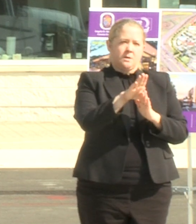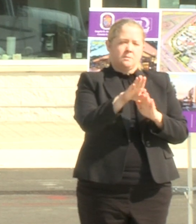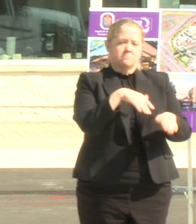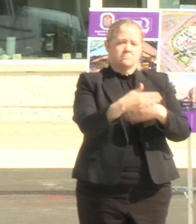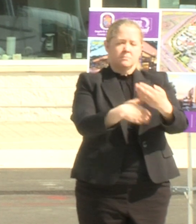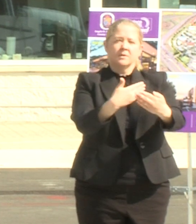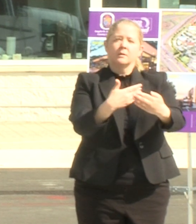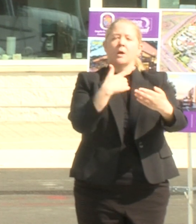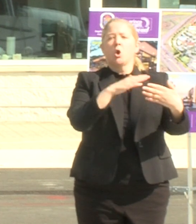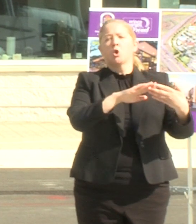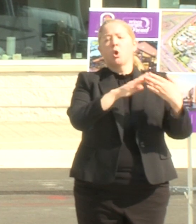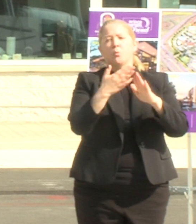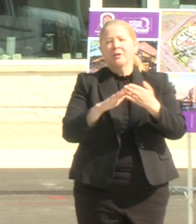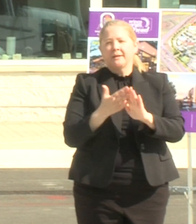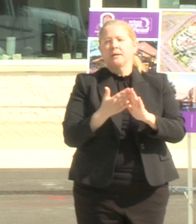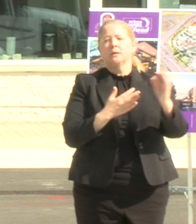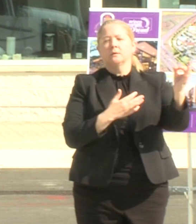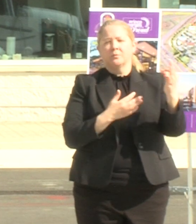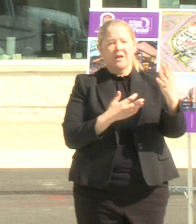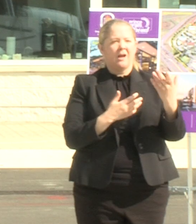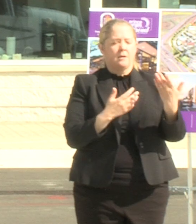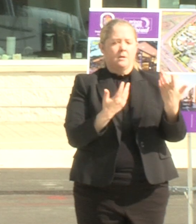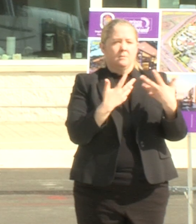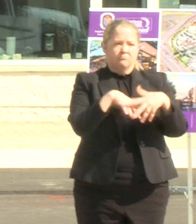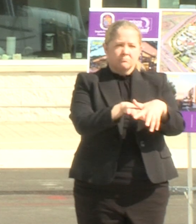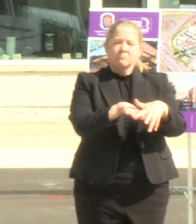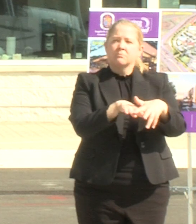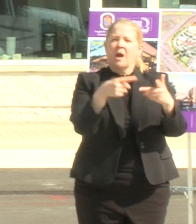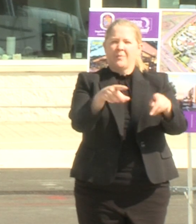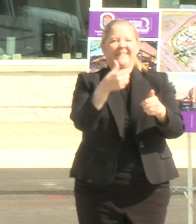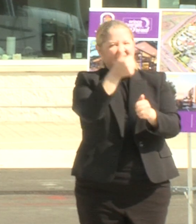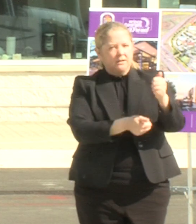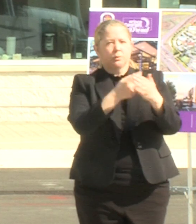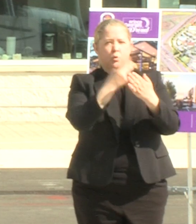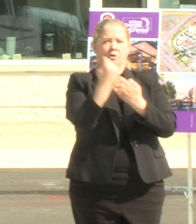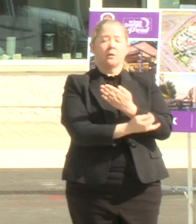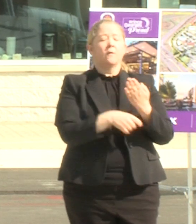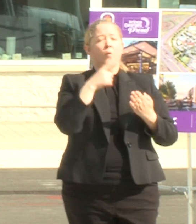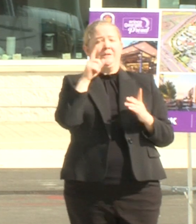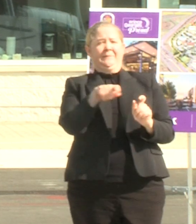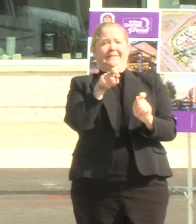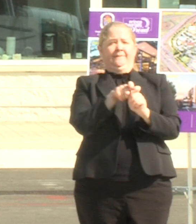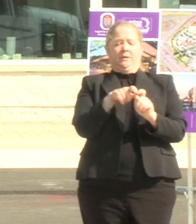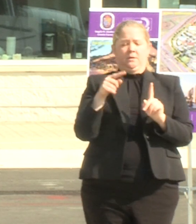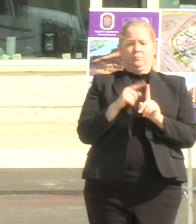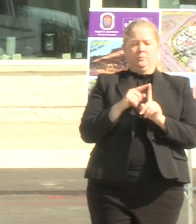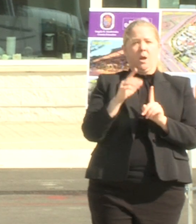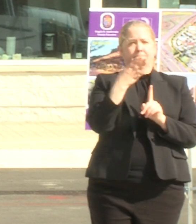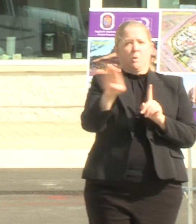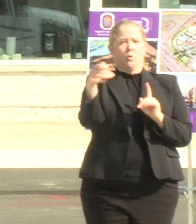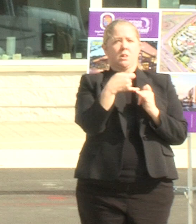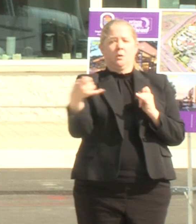community uh engagement has happened on each of these projects in terms of our blue line um and we just started